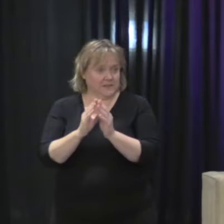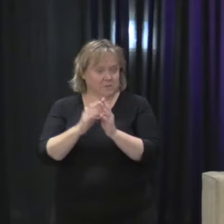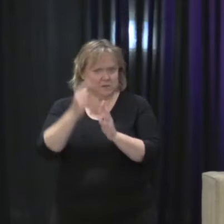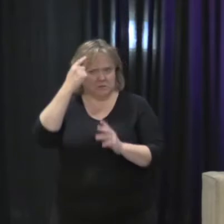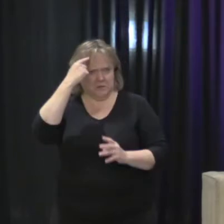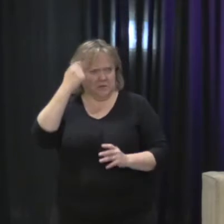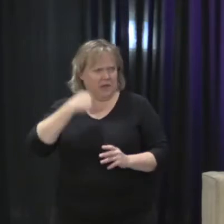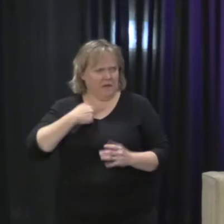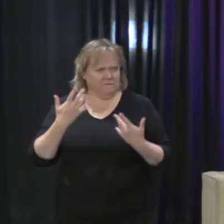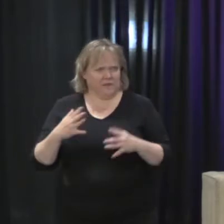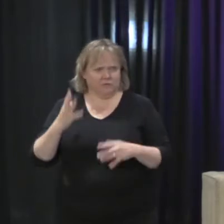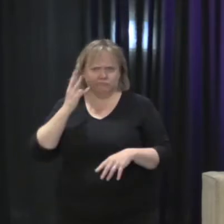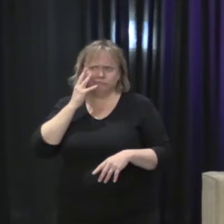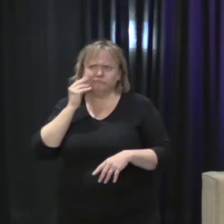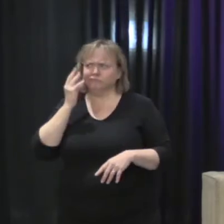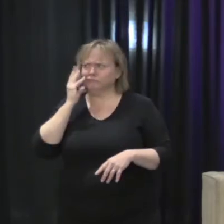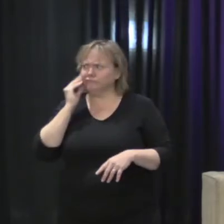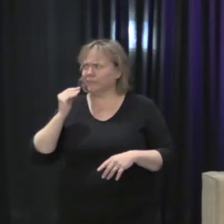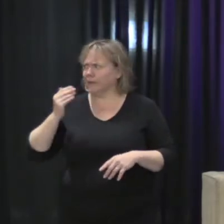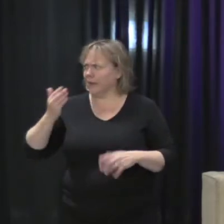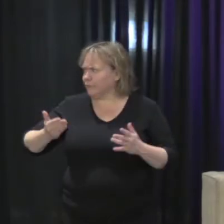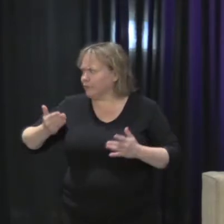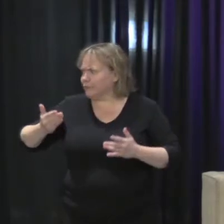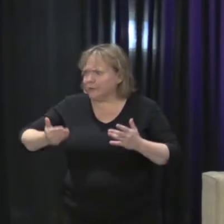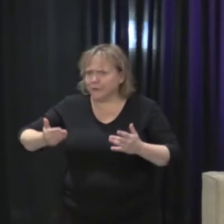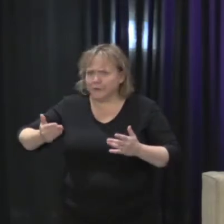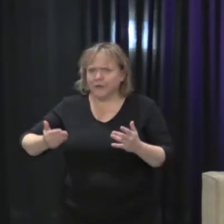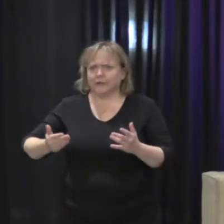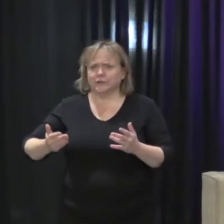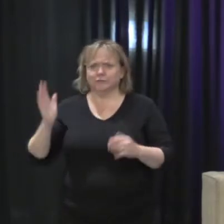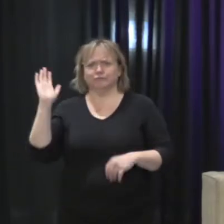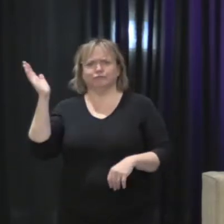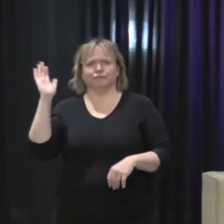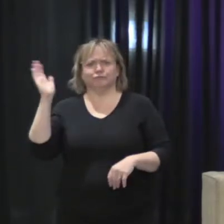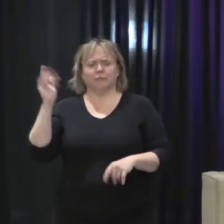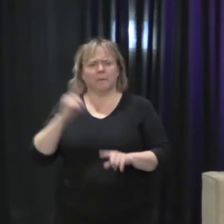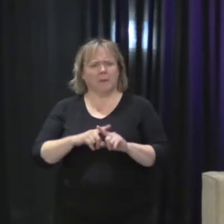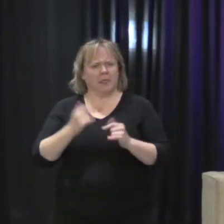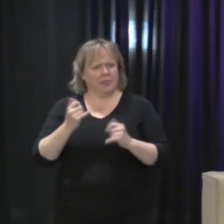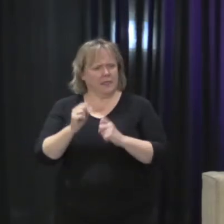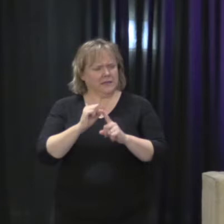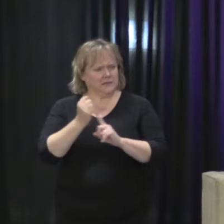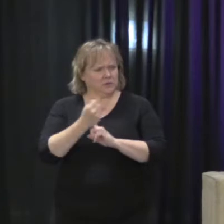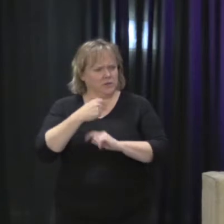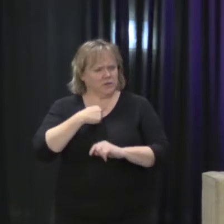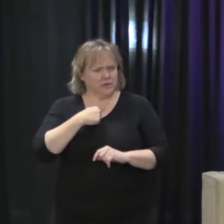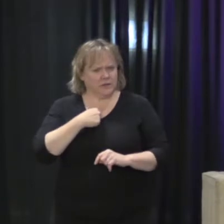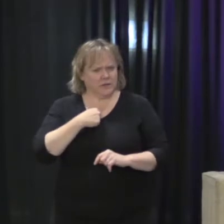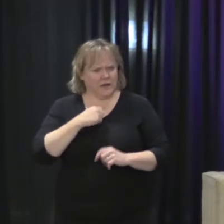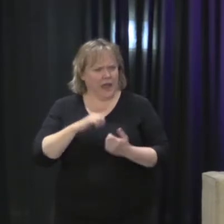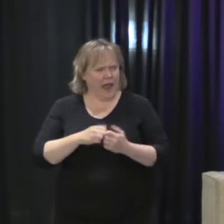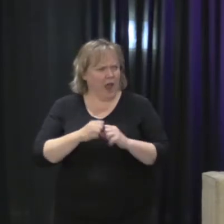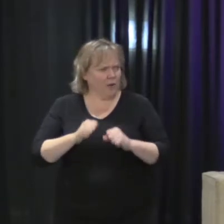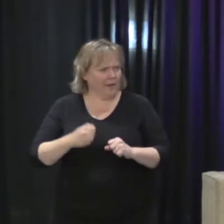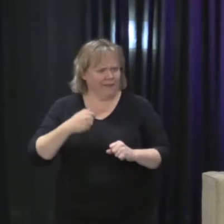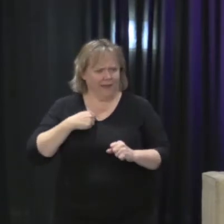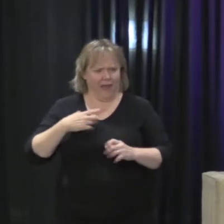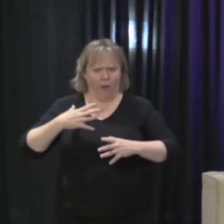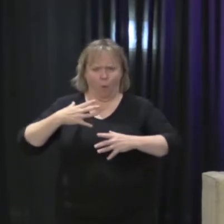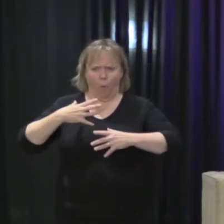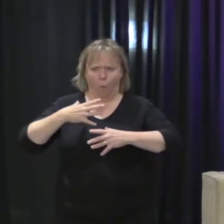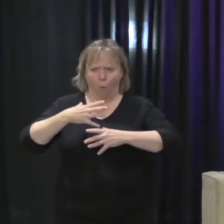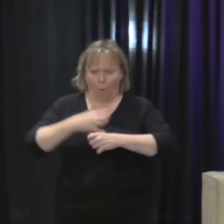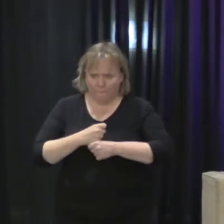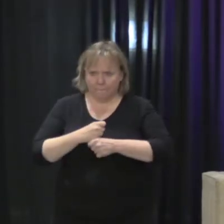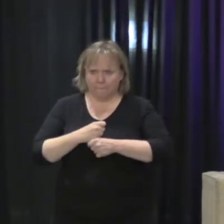introducing people. But in this case, I had to figure out how to condense all the wonderfulness